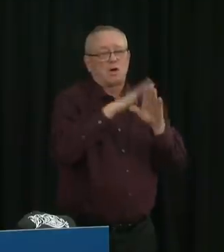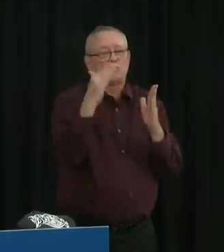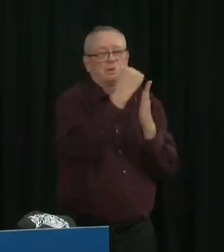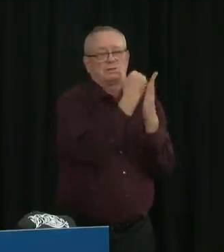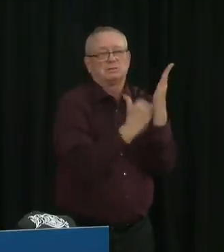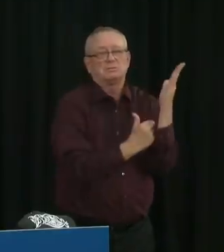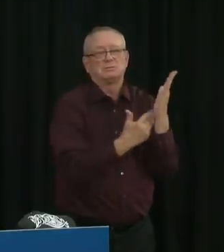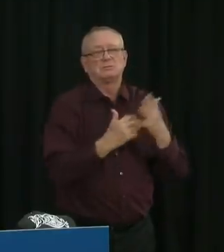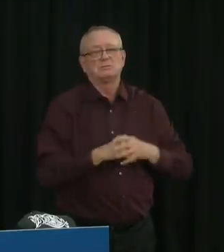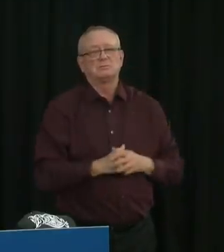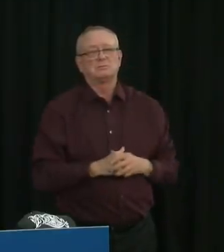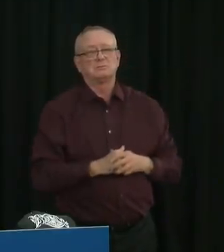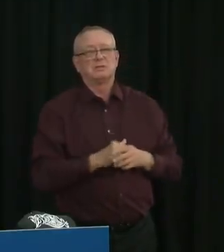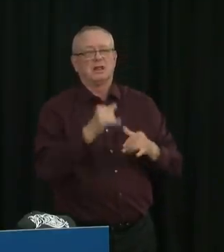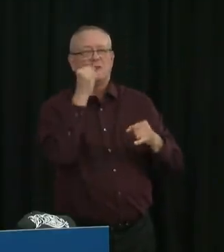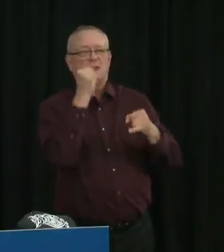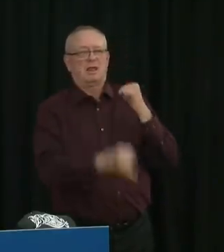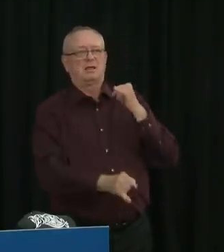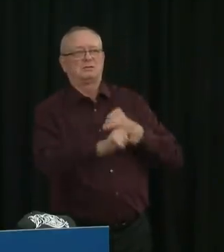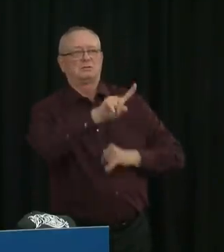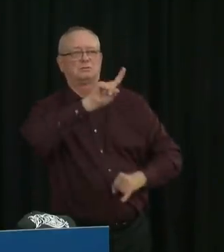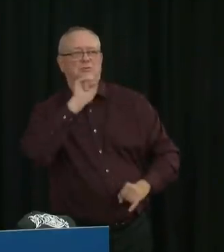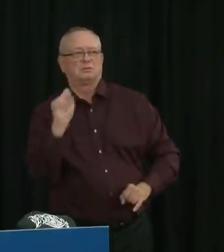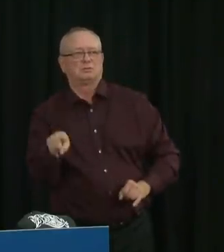question. Operator, could you put through our last caller?